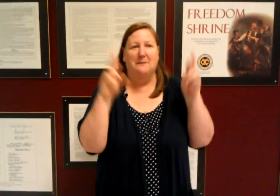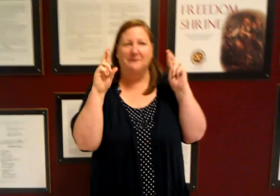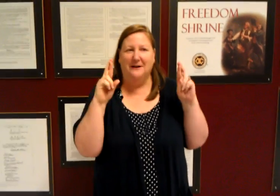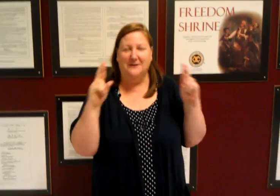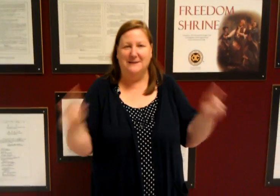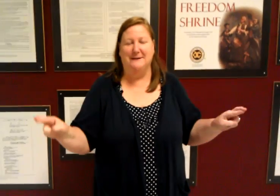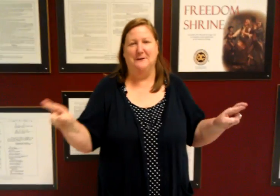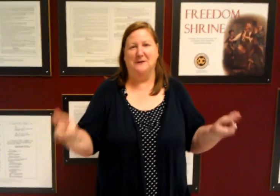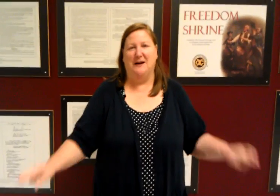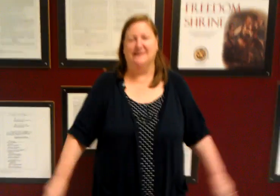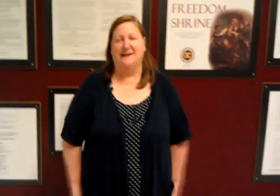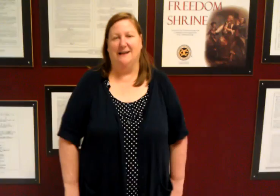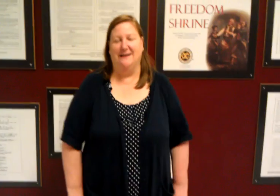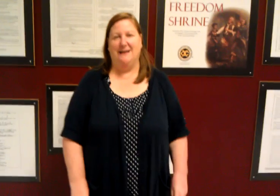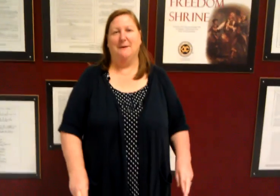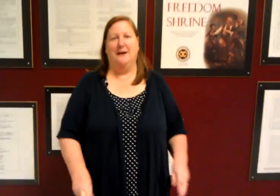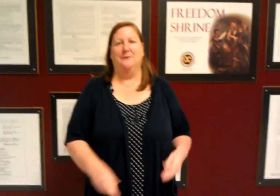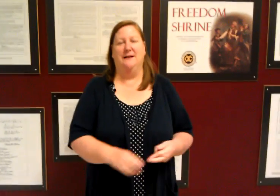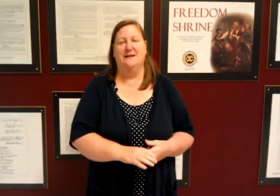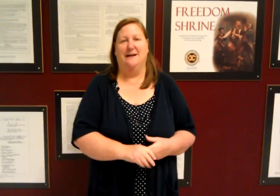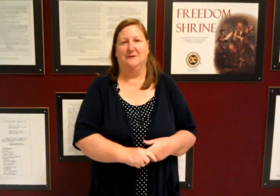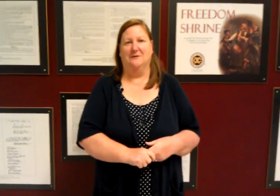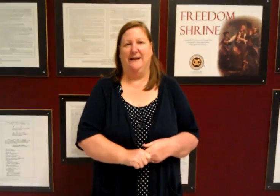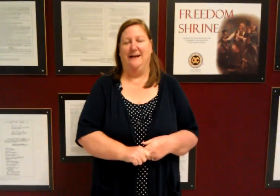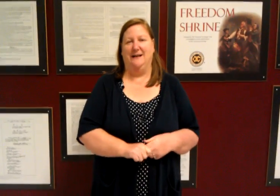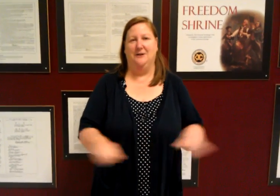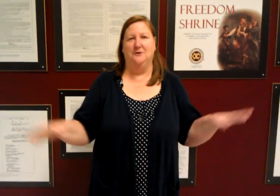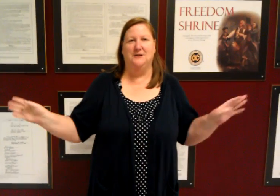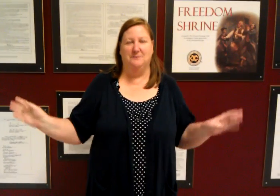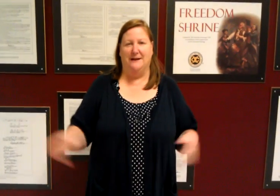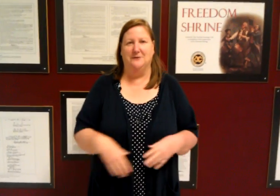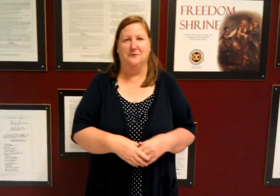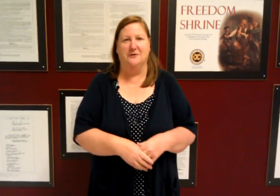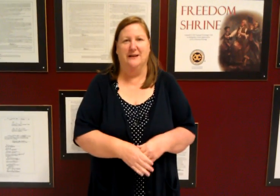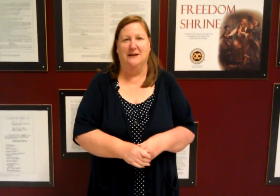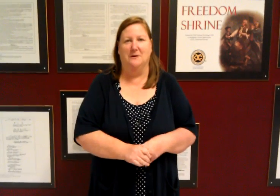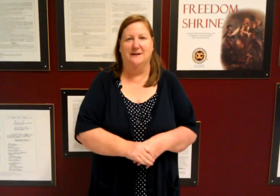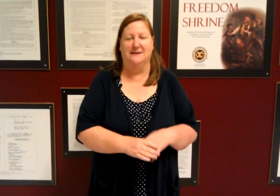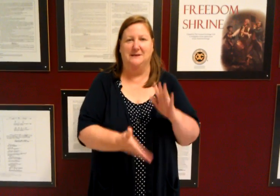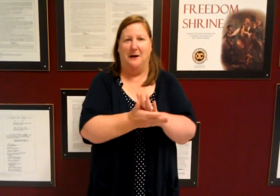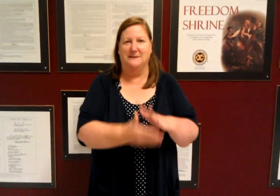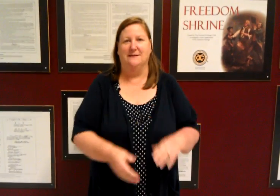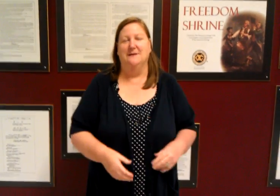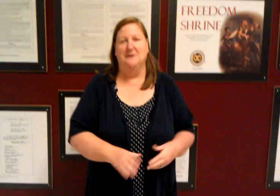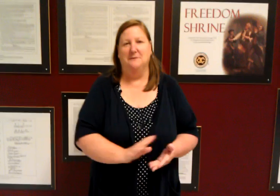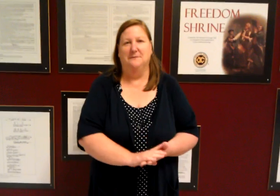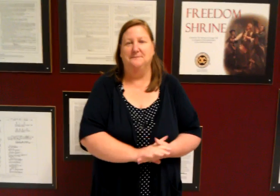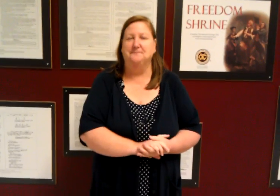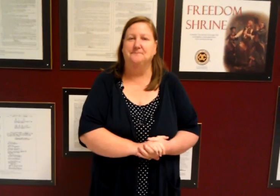my fingers and my toes crossed that I can keep going and then I don't hit any huge plateau or anything where it stops so um how